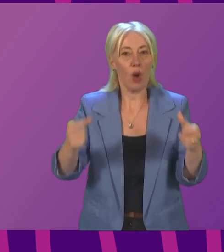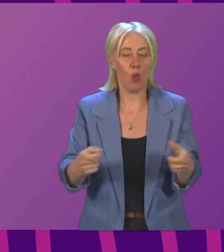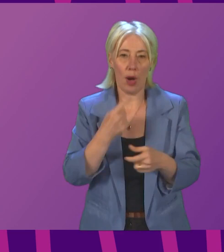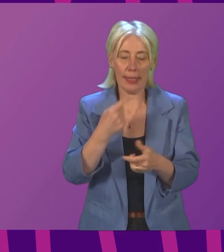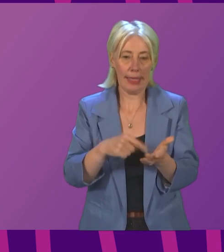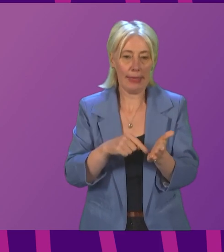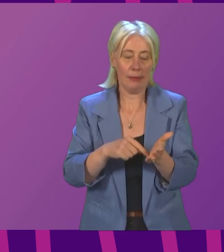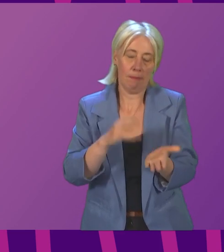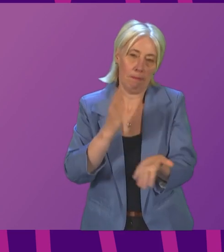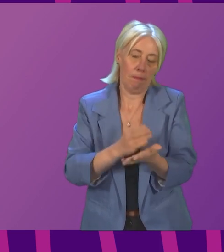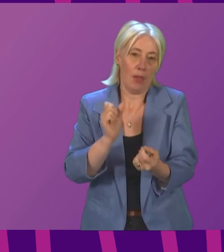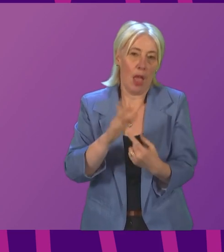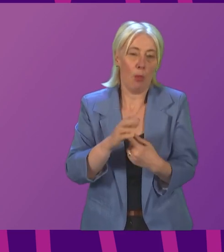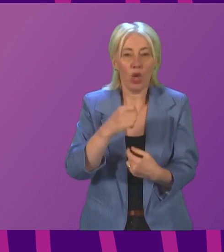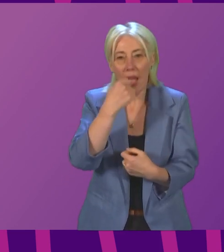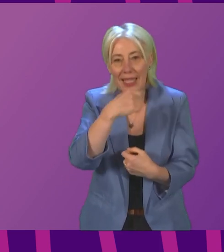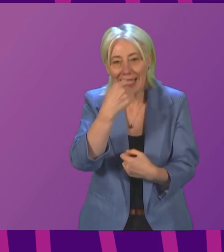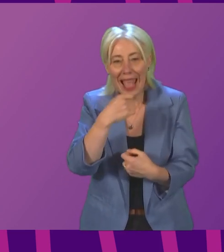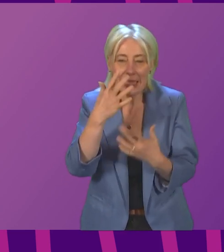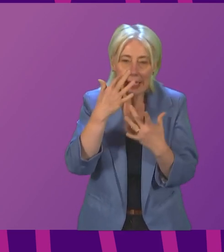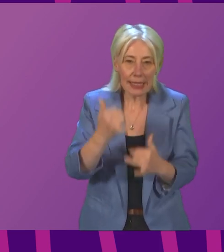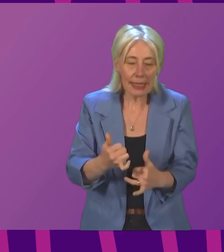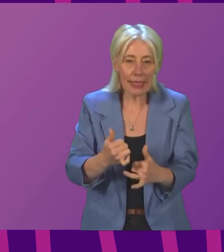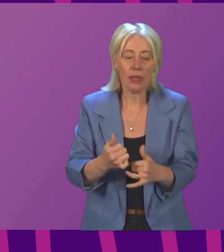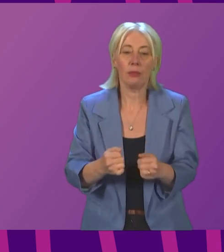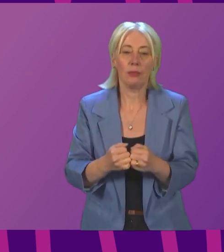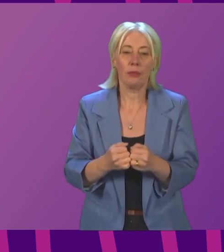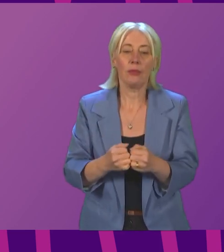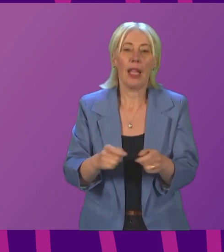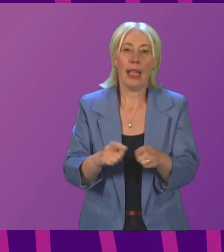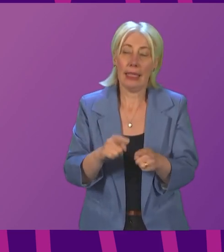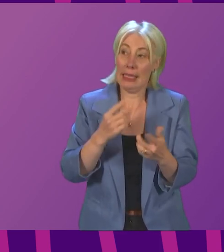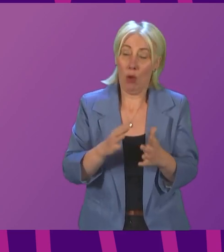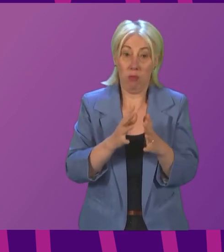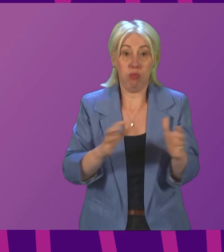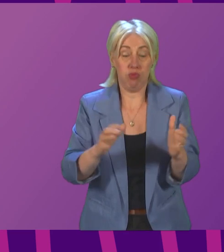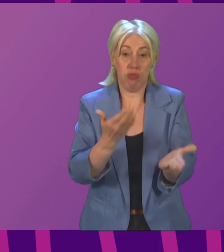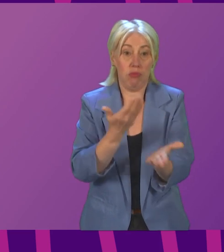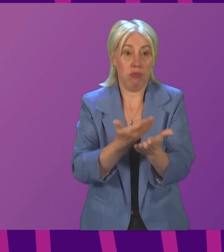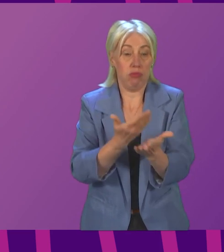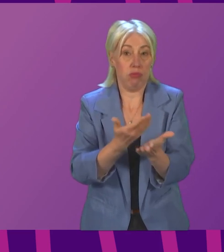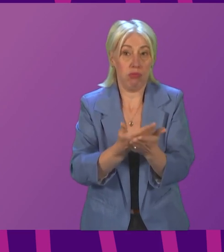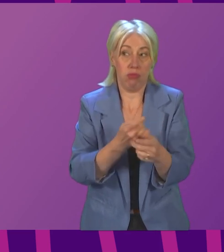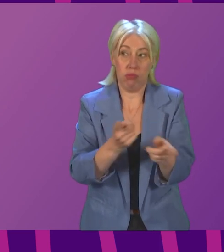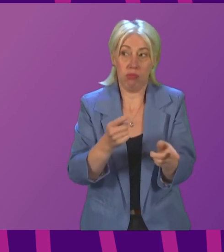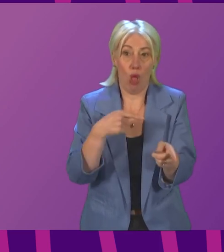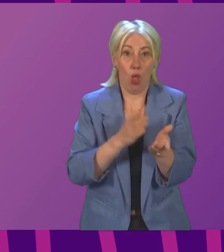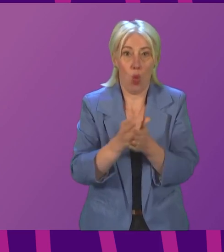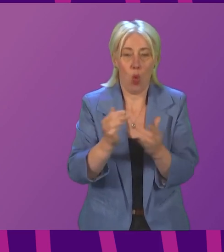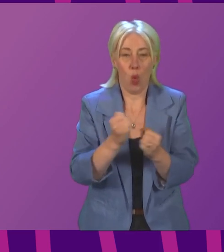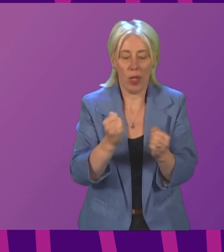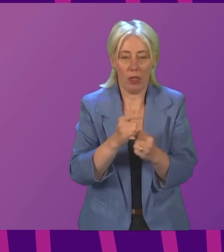importance of testing and anticipates a significantly increased demand on testing capacity this winter.